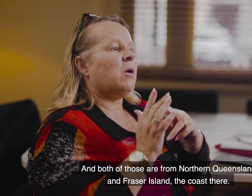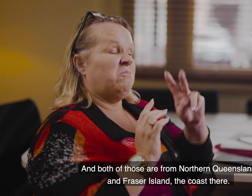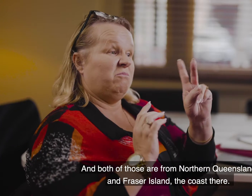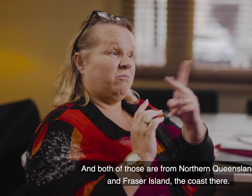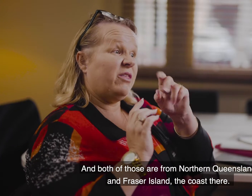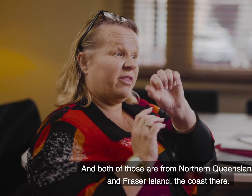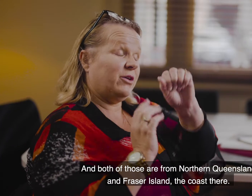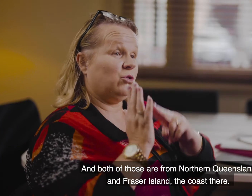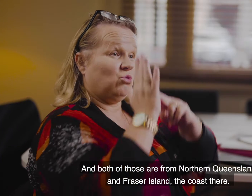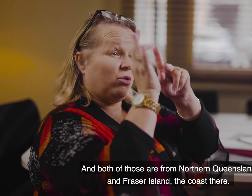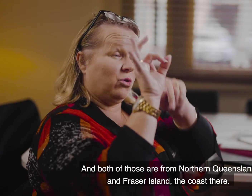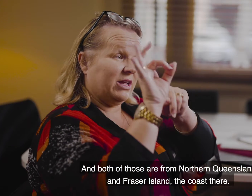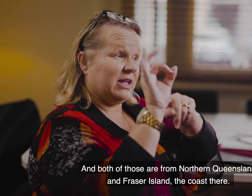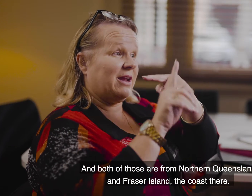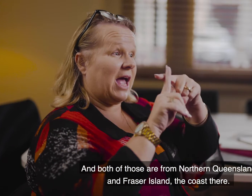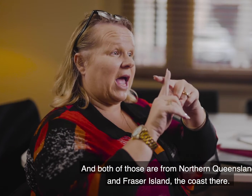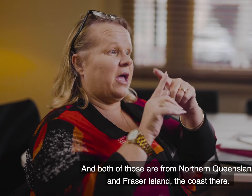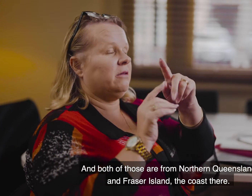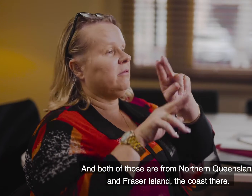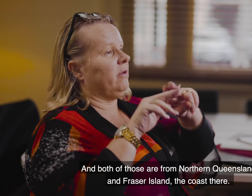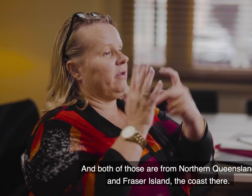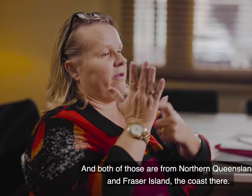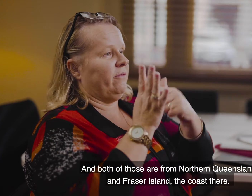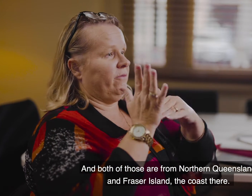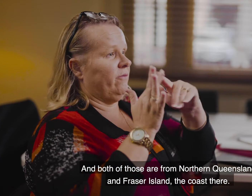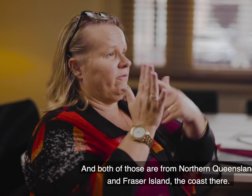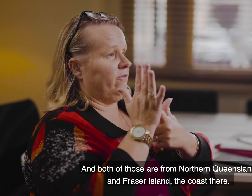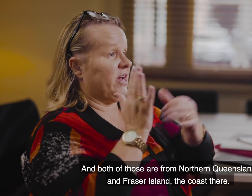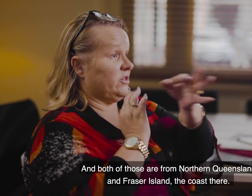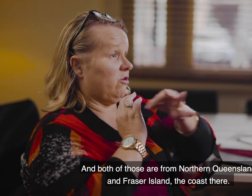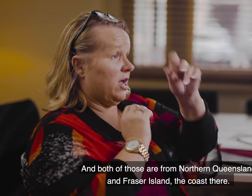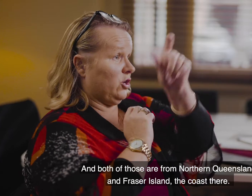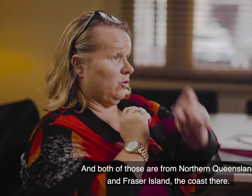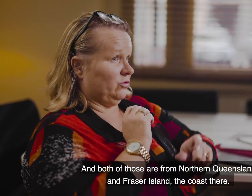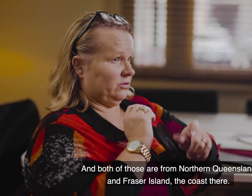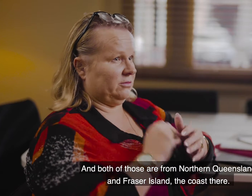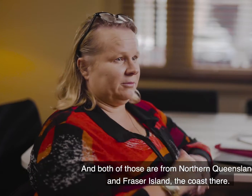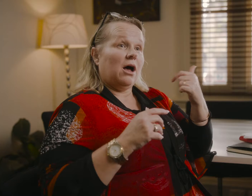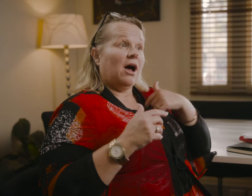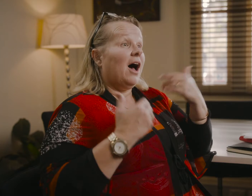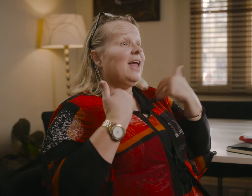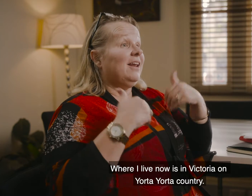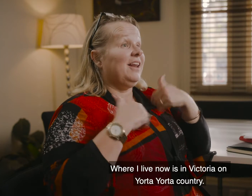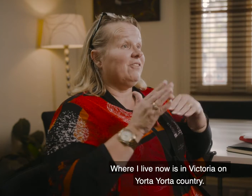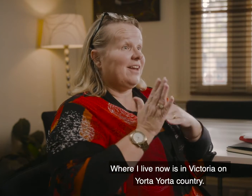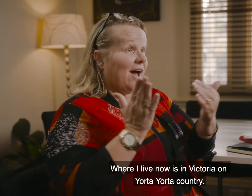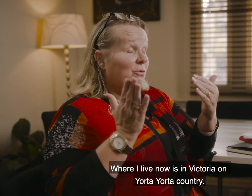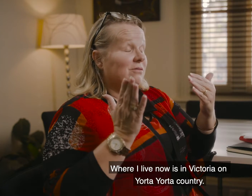And both of those are from northern Queensland and Fraser Island, the coast there. Where I live now